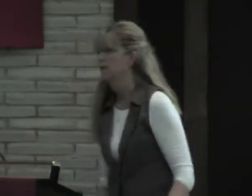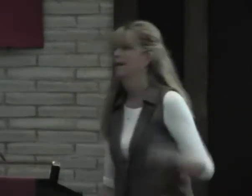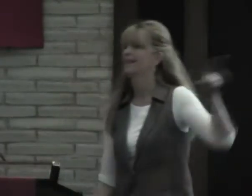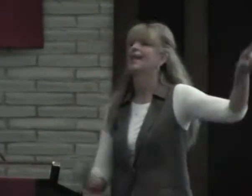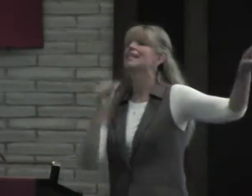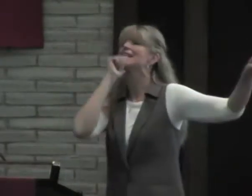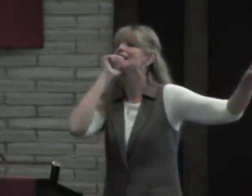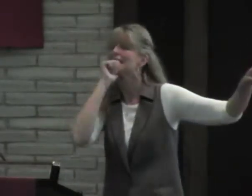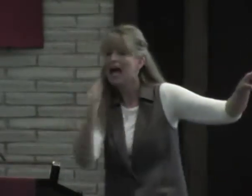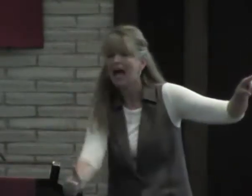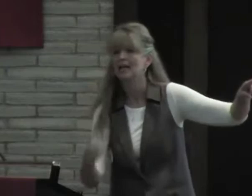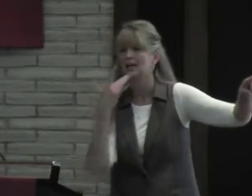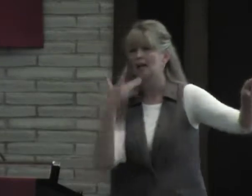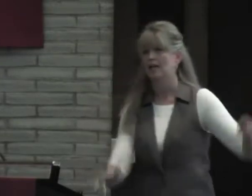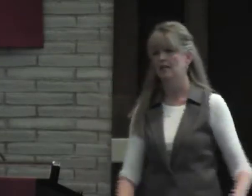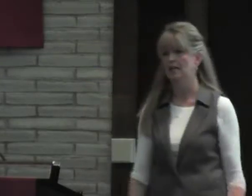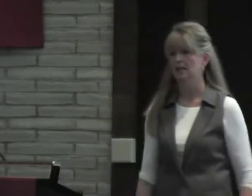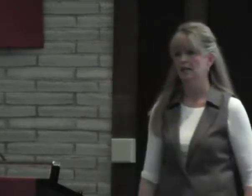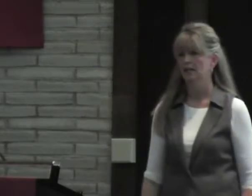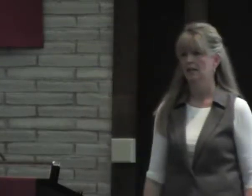lucky. They are not lucky.